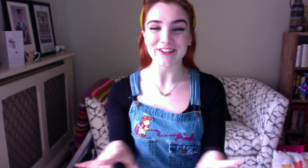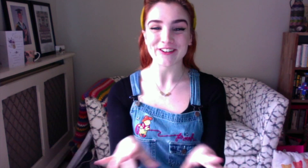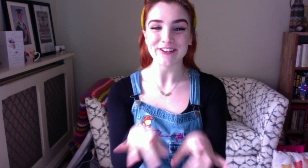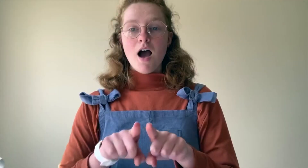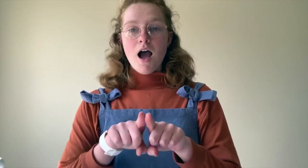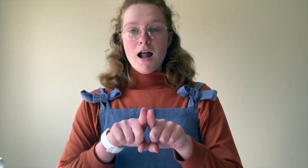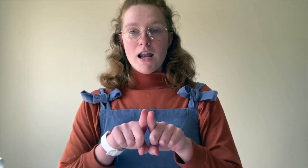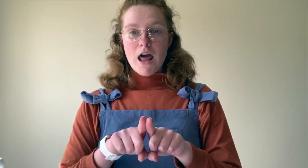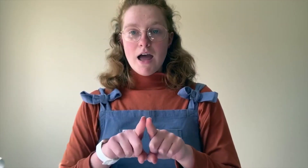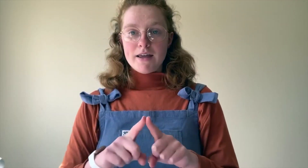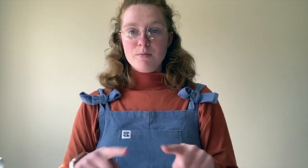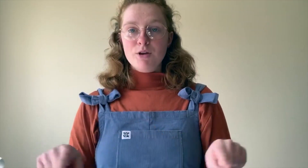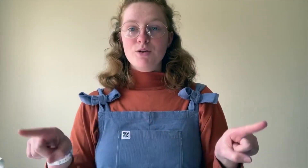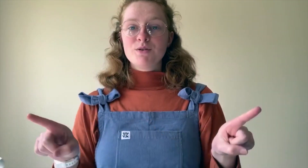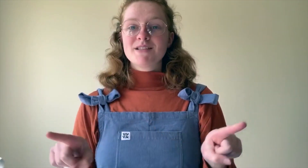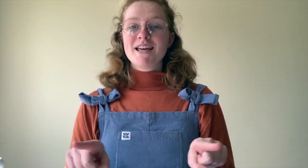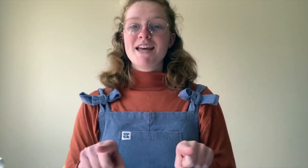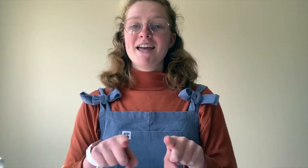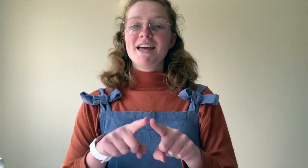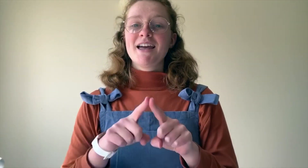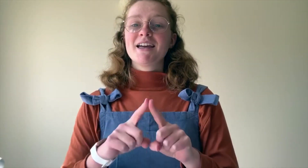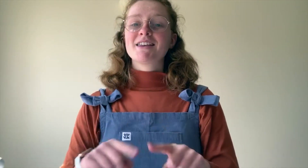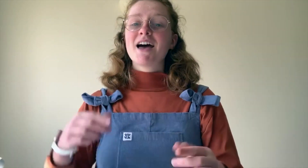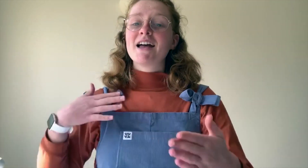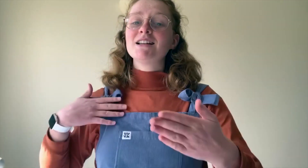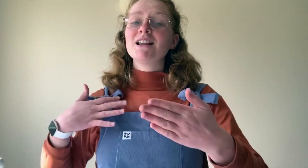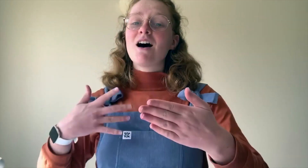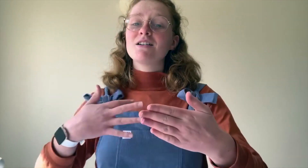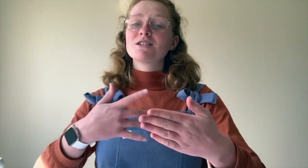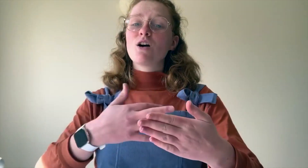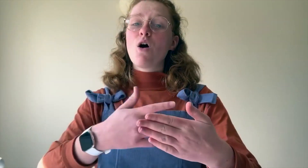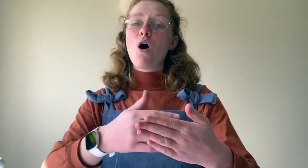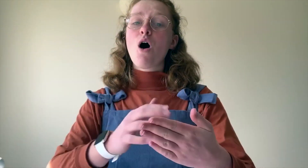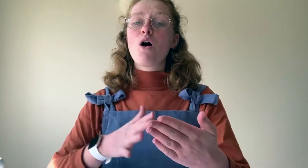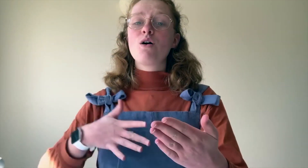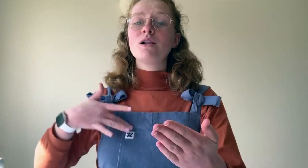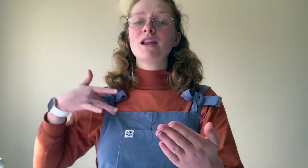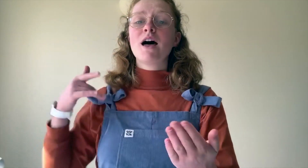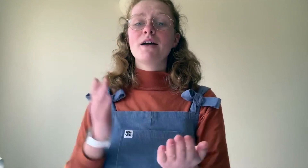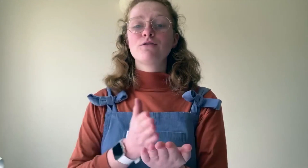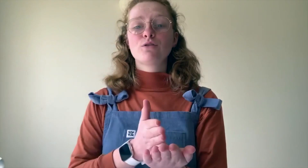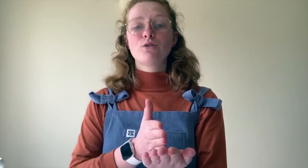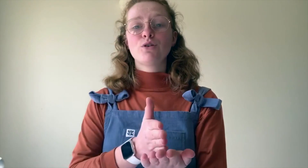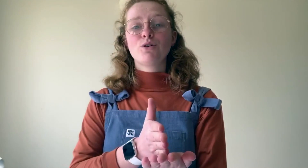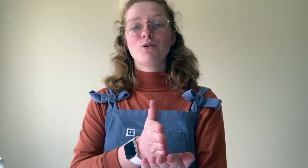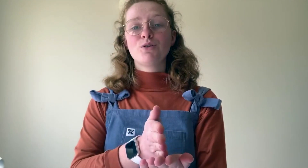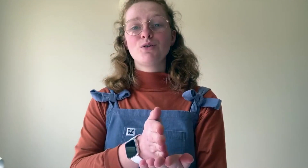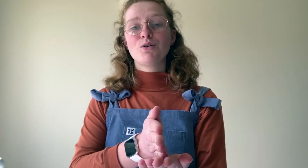And we'll sing about so bold and true.